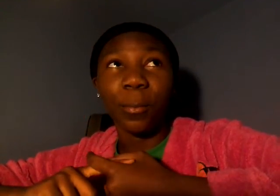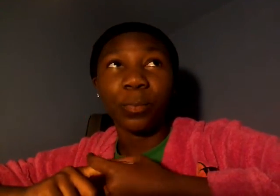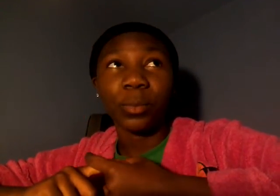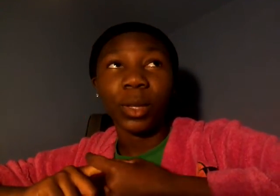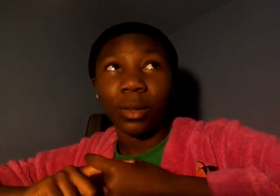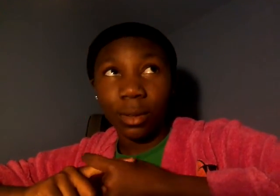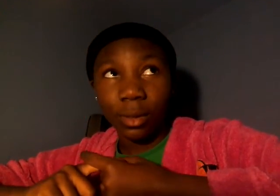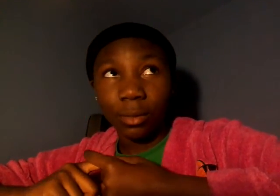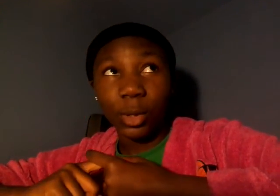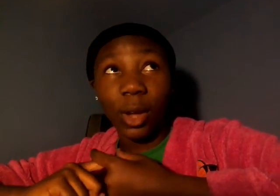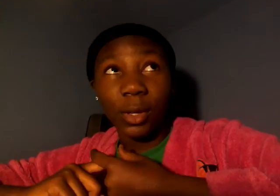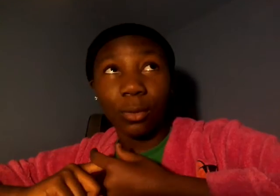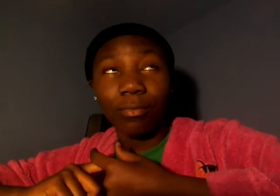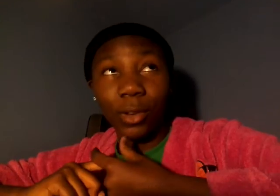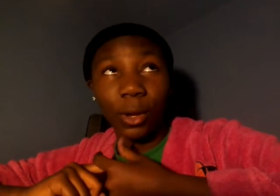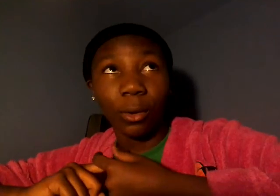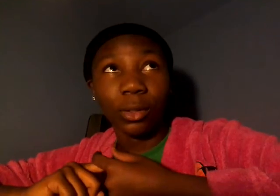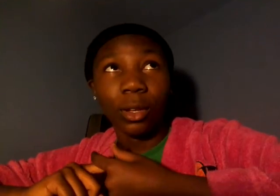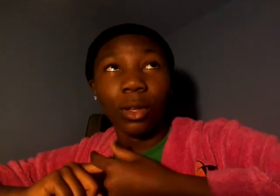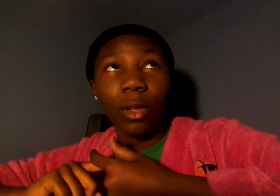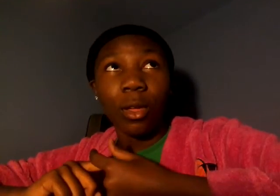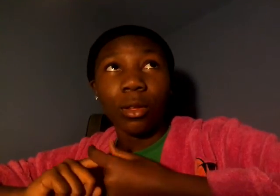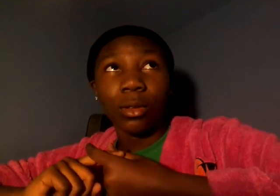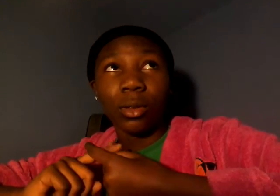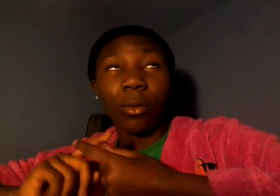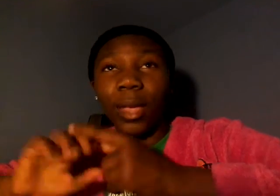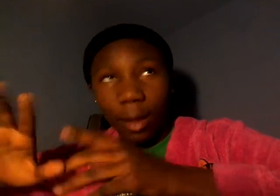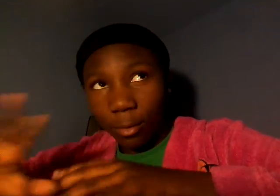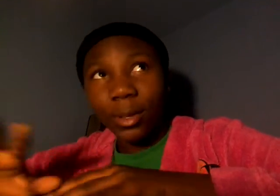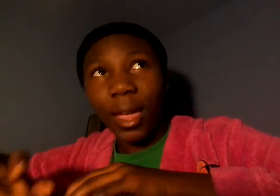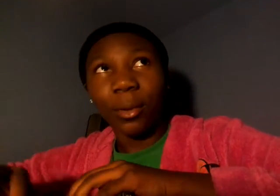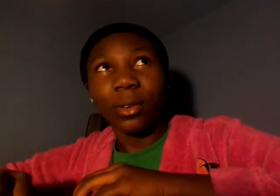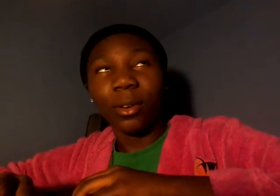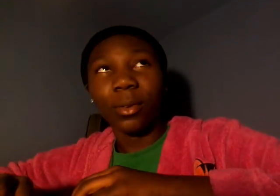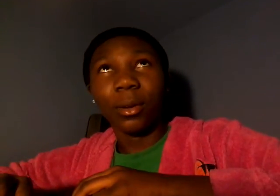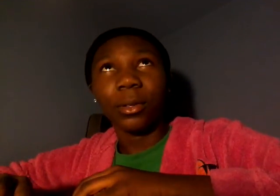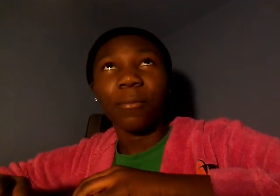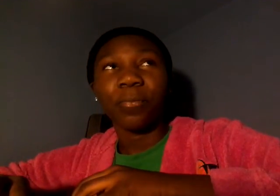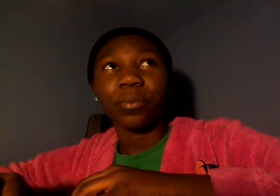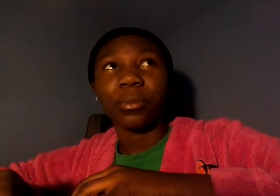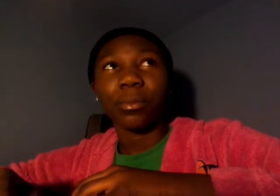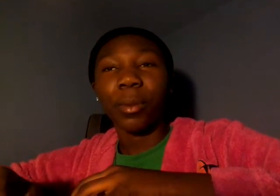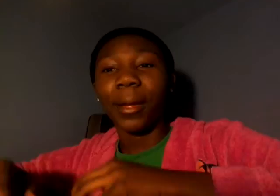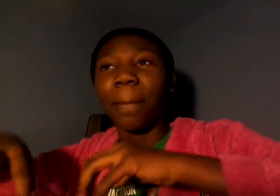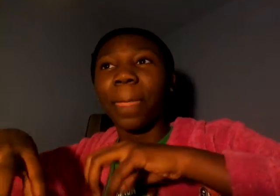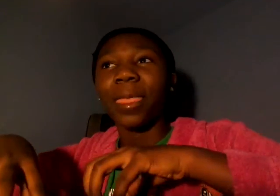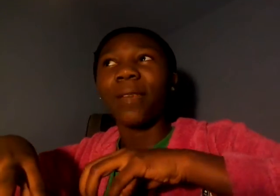i'm going to try and do videos so yeah every day i'm going to try and do videos but if